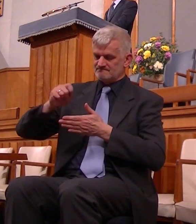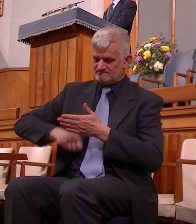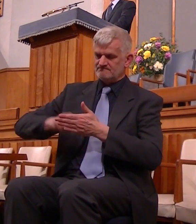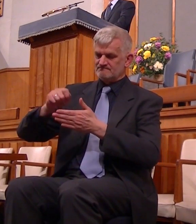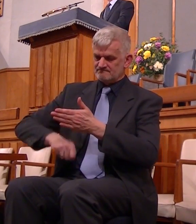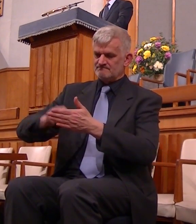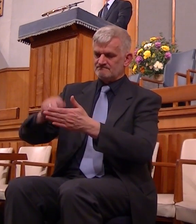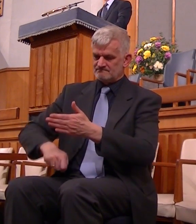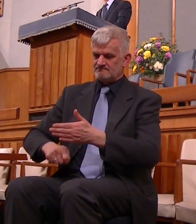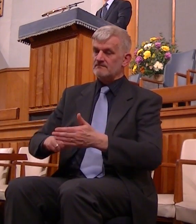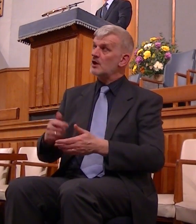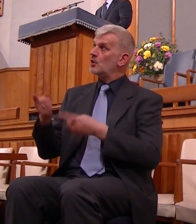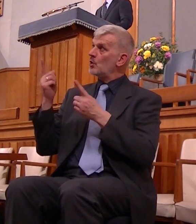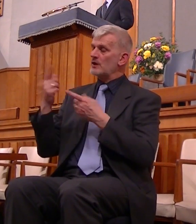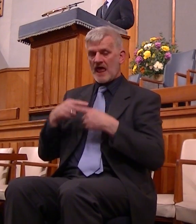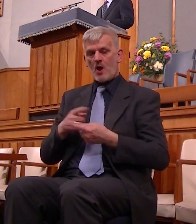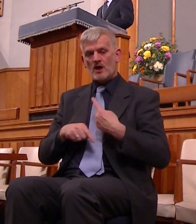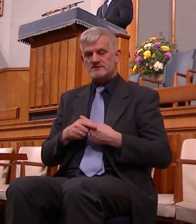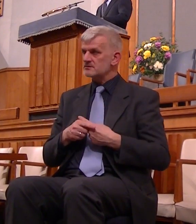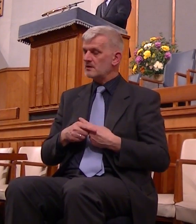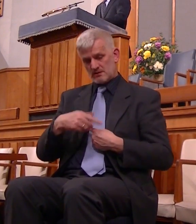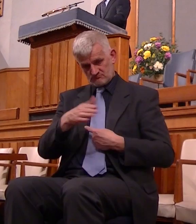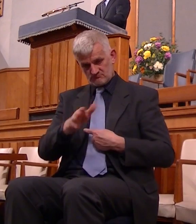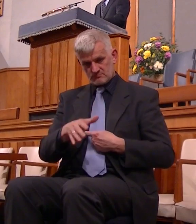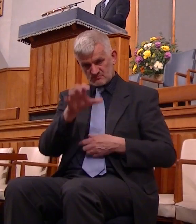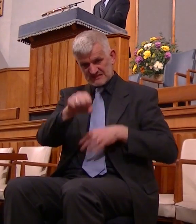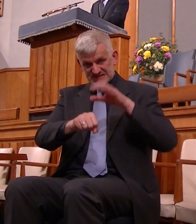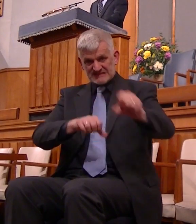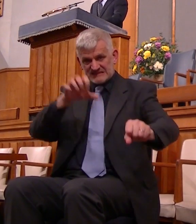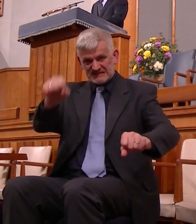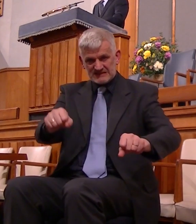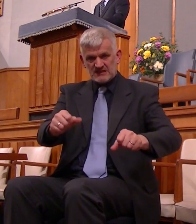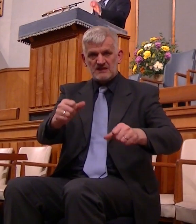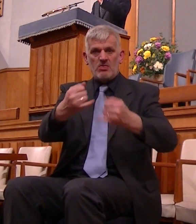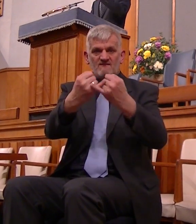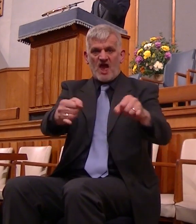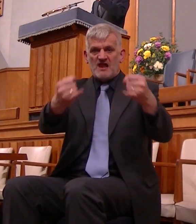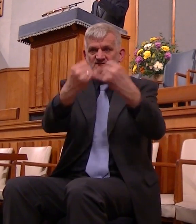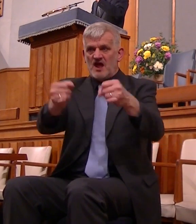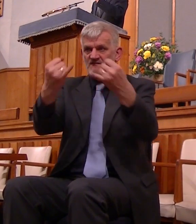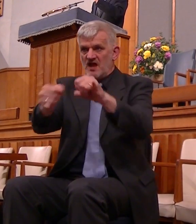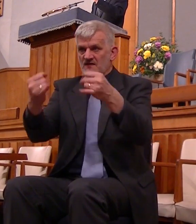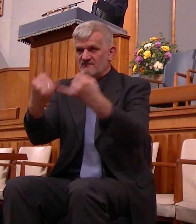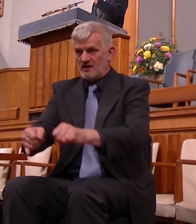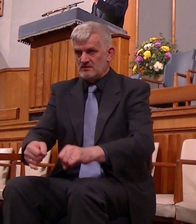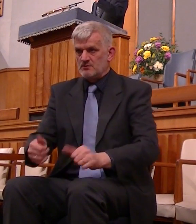probably won't work because of our stubbornness and our sinfulness and our unbelief but then